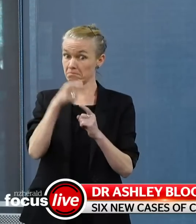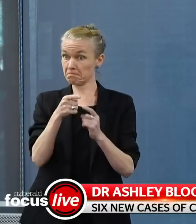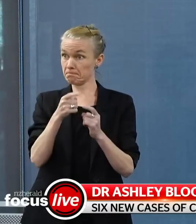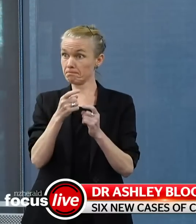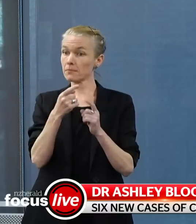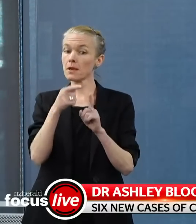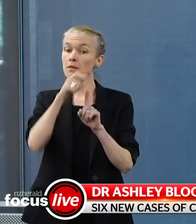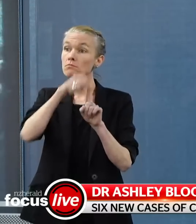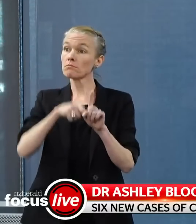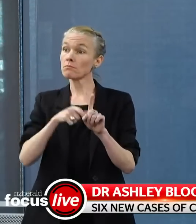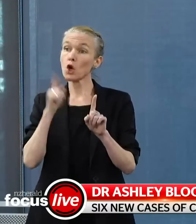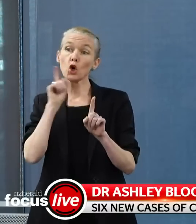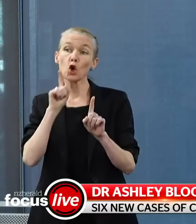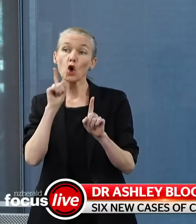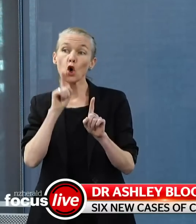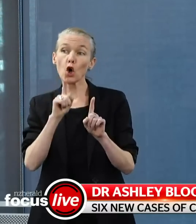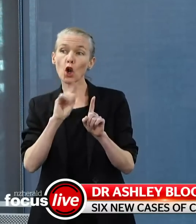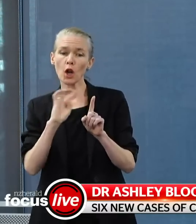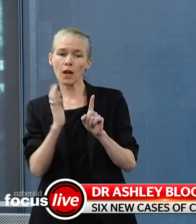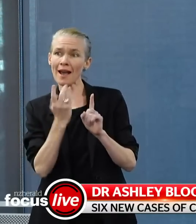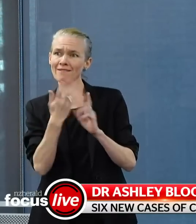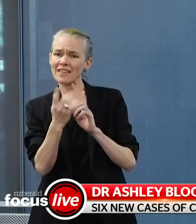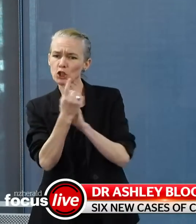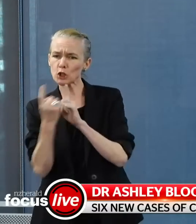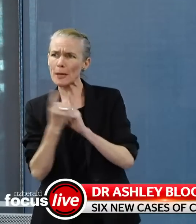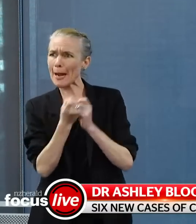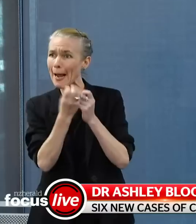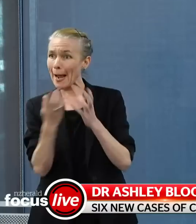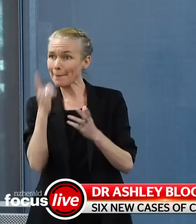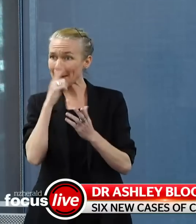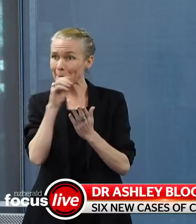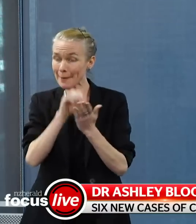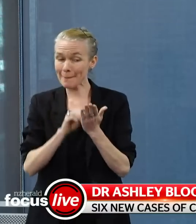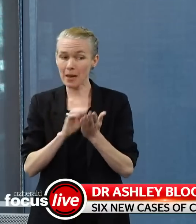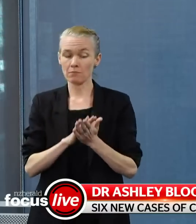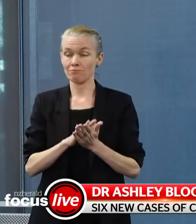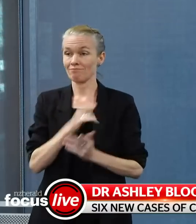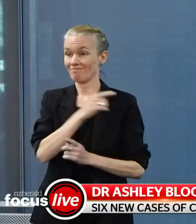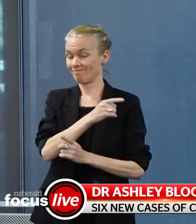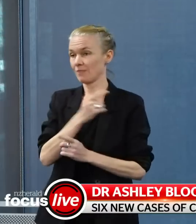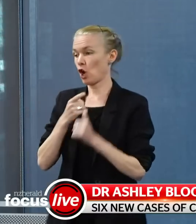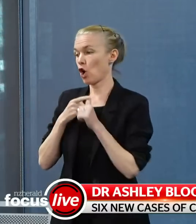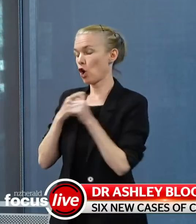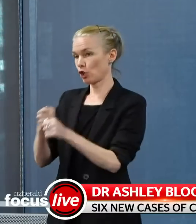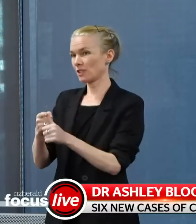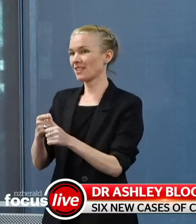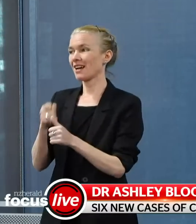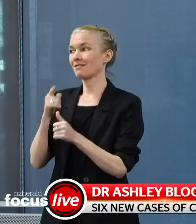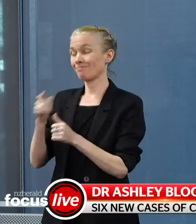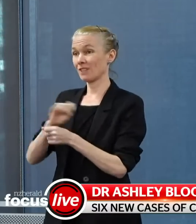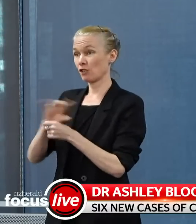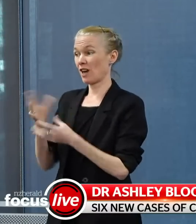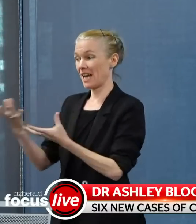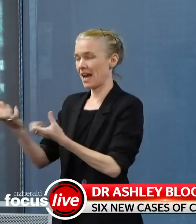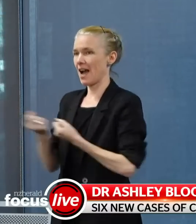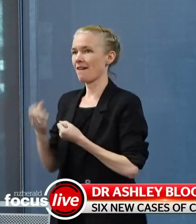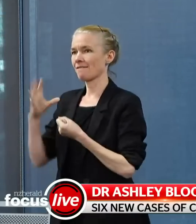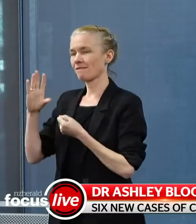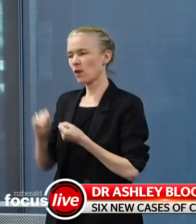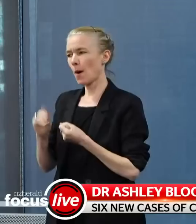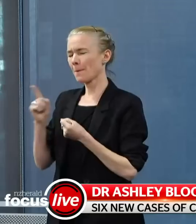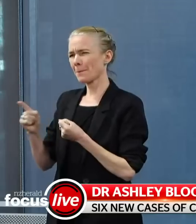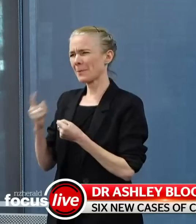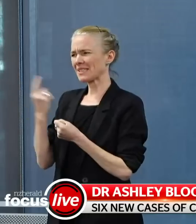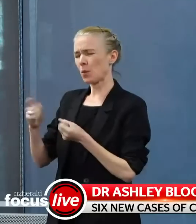just call that cluster one associated with it a series of bereavement events and one person from that of the